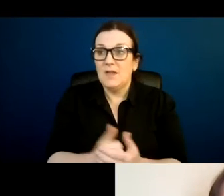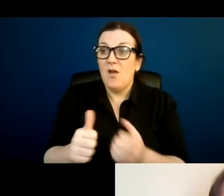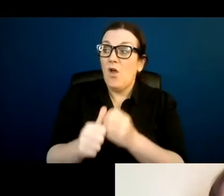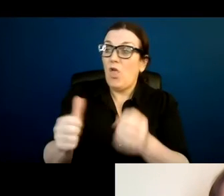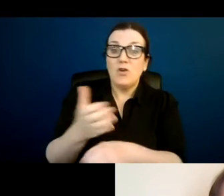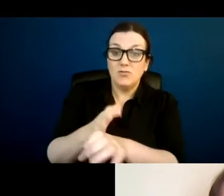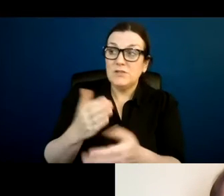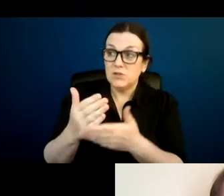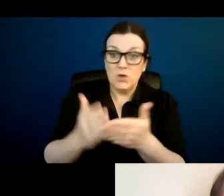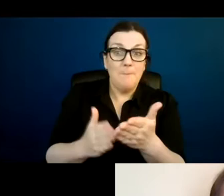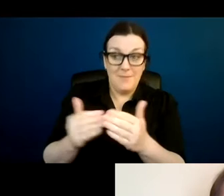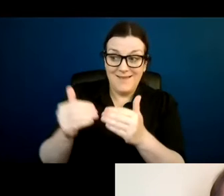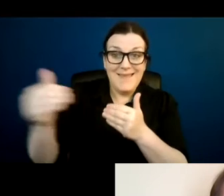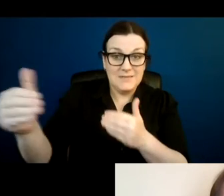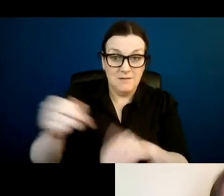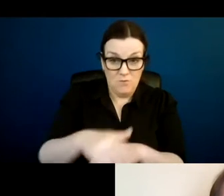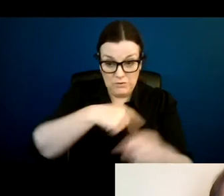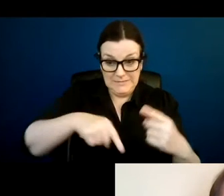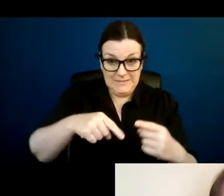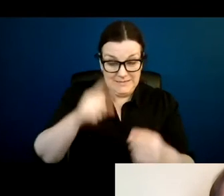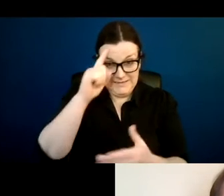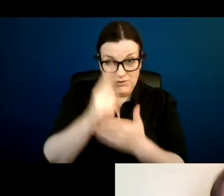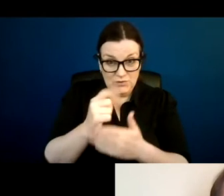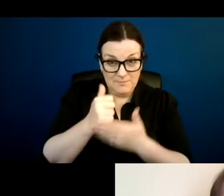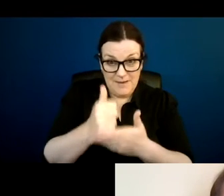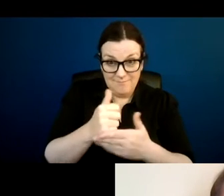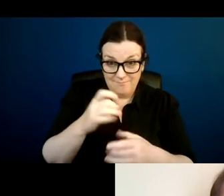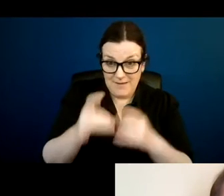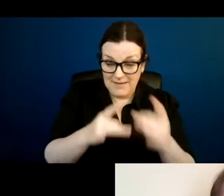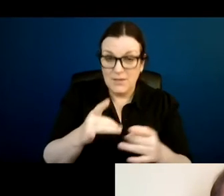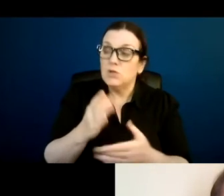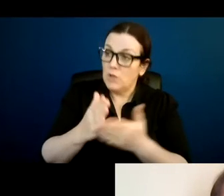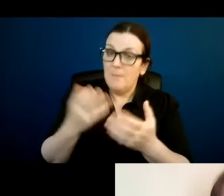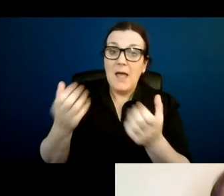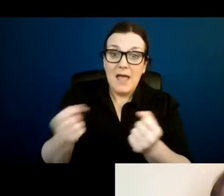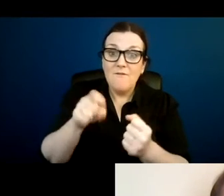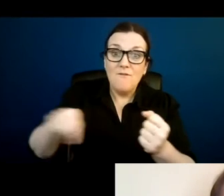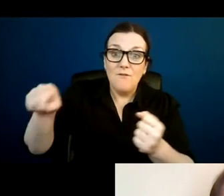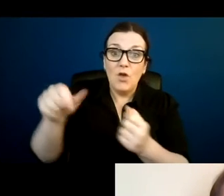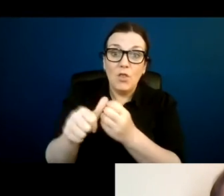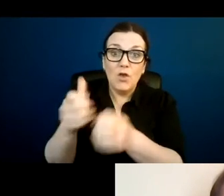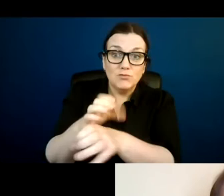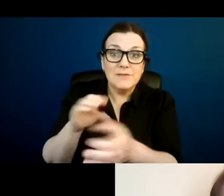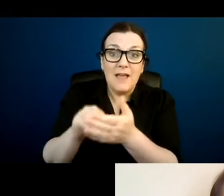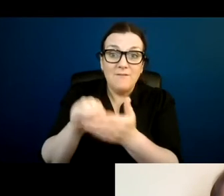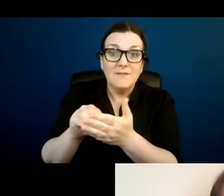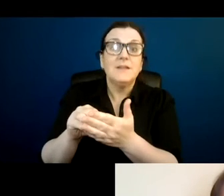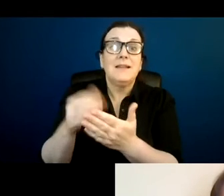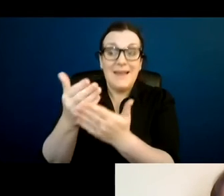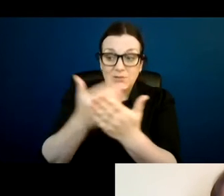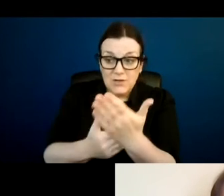it comes to supported decision making, some in terms of legislation and policy and others in terms of practice.